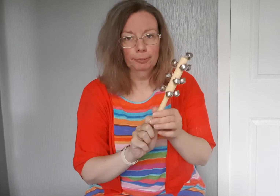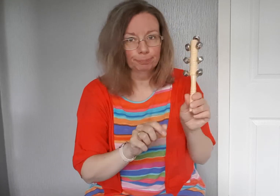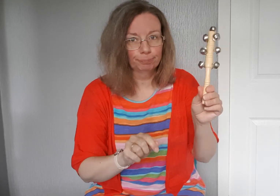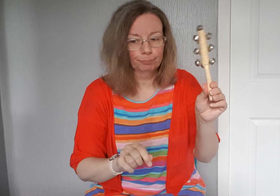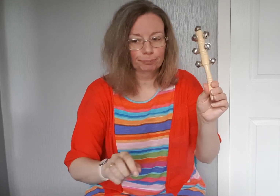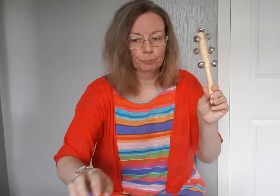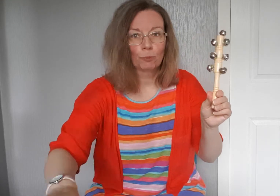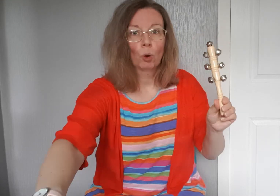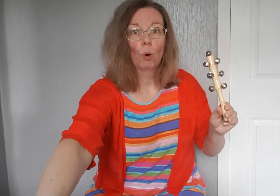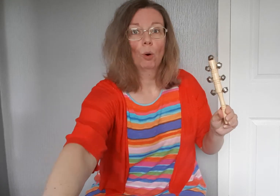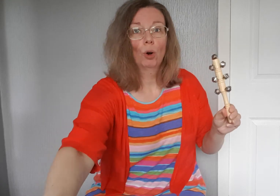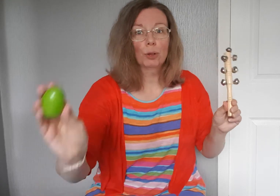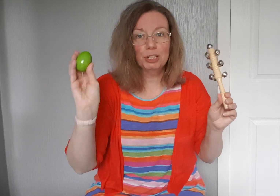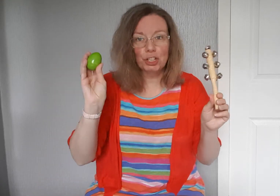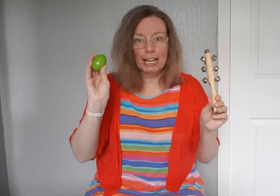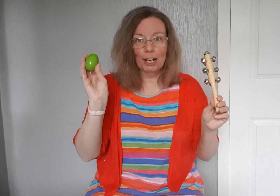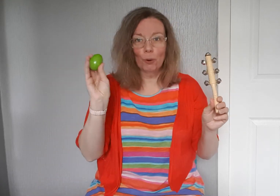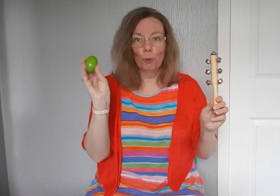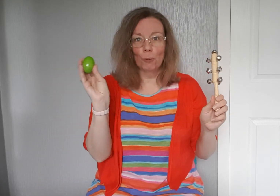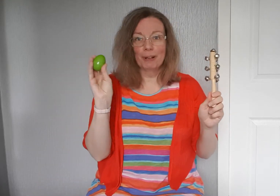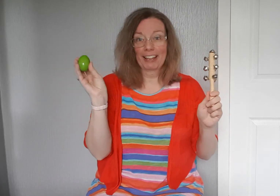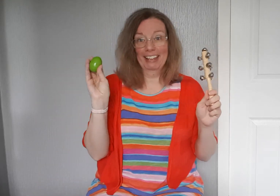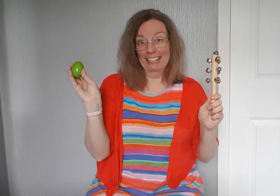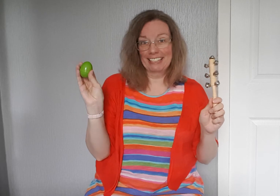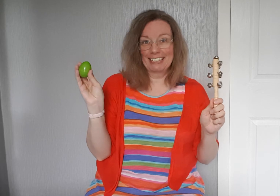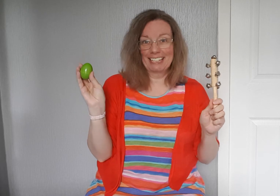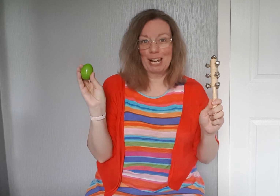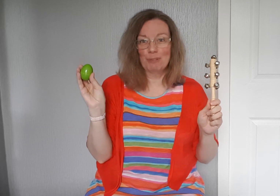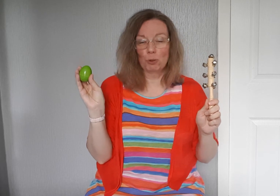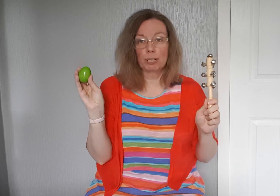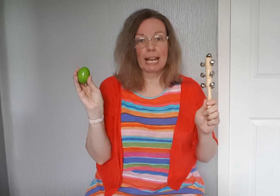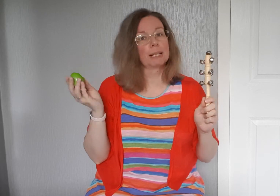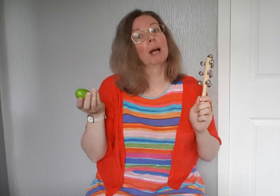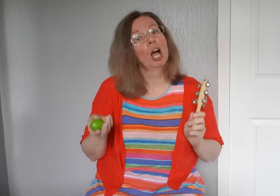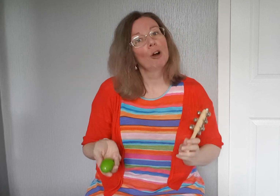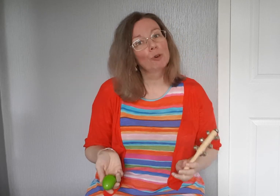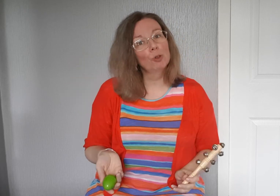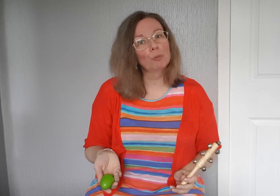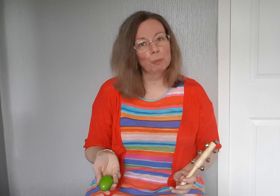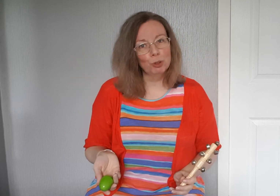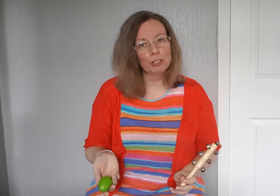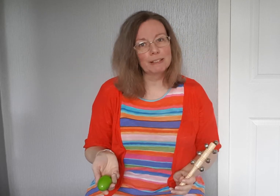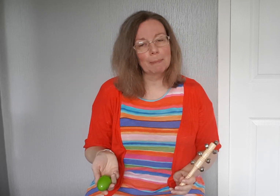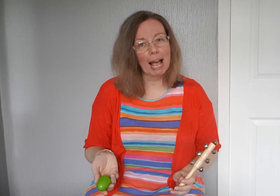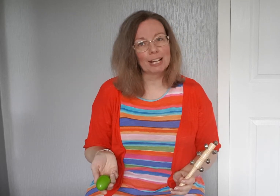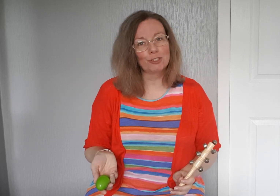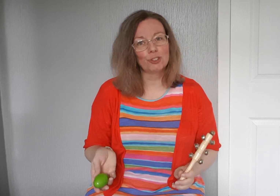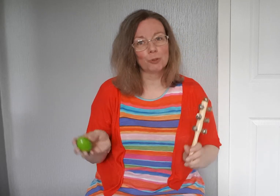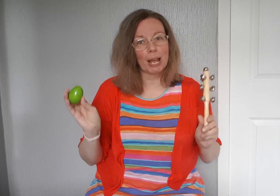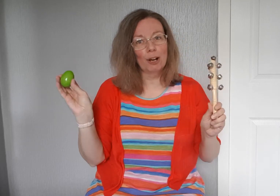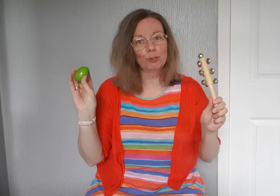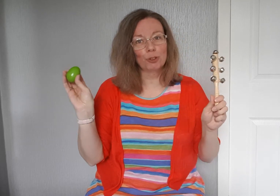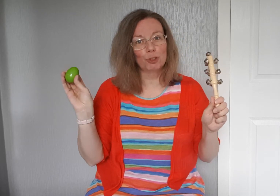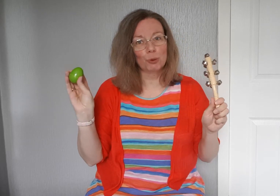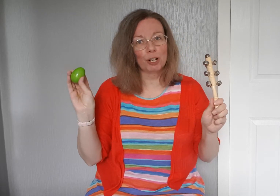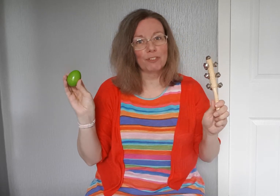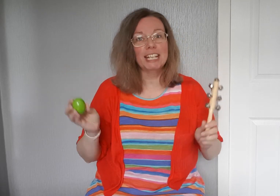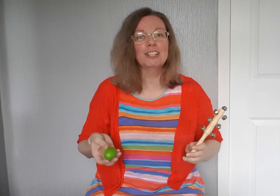or a wee shake at home, then this is the time to go and get them. Of course, we'll be using some actions as well, so if you don't have these,